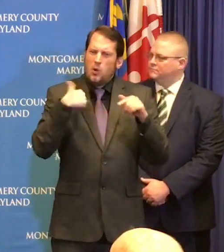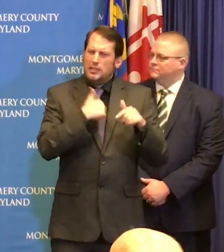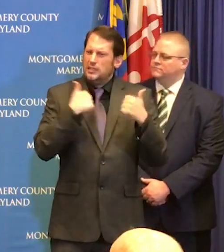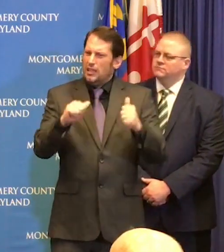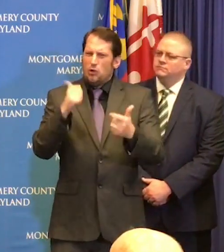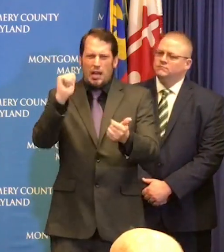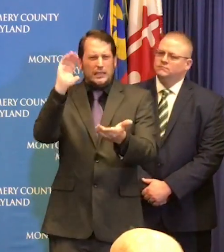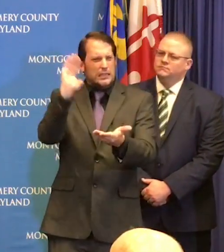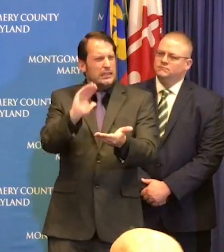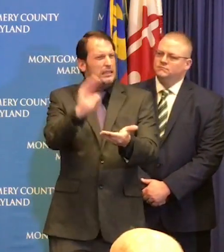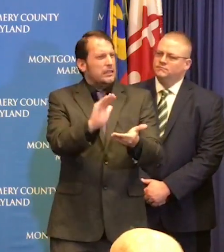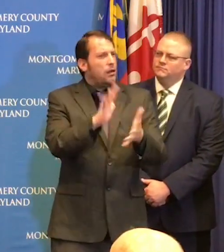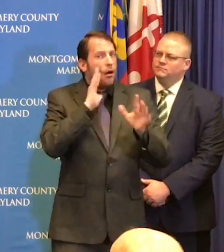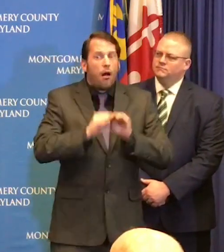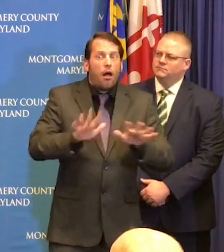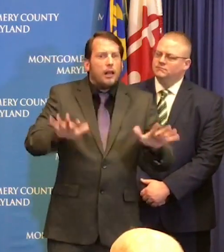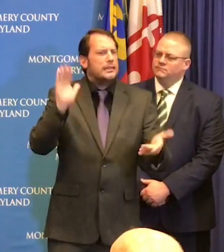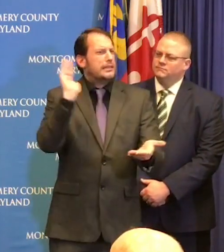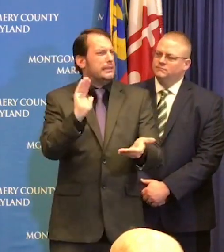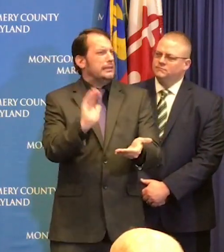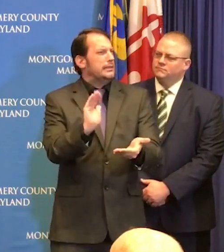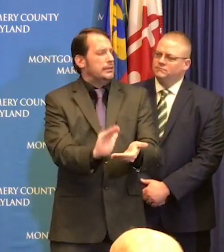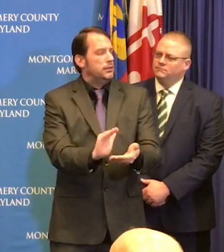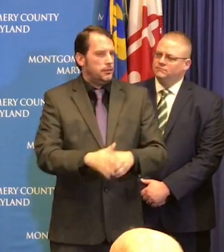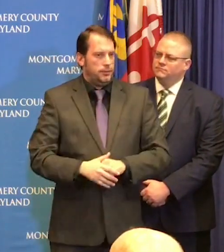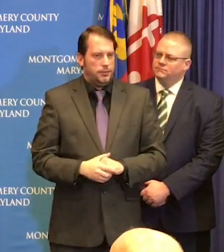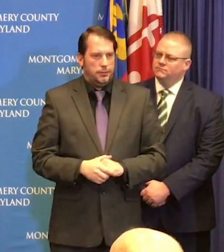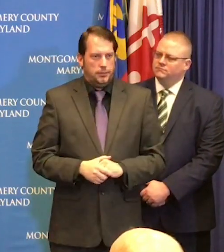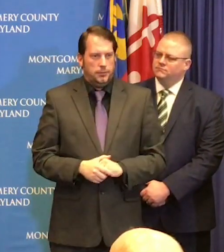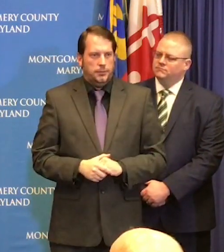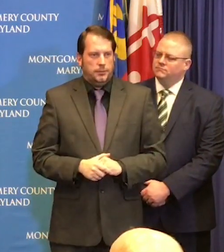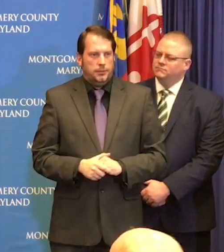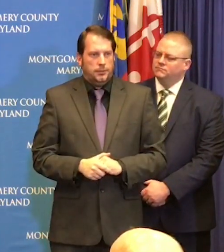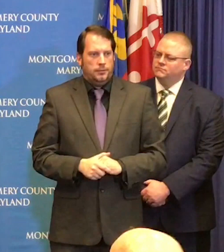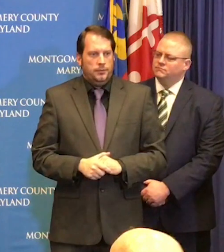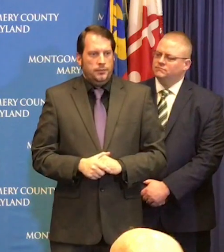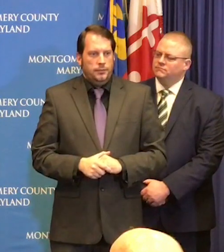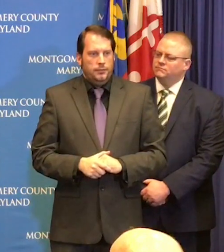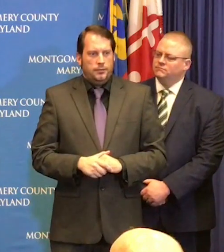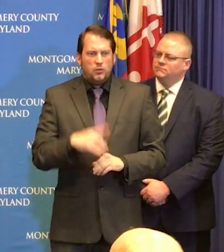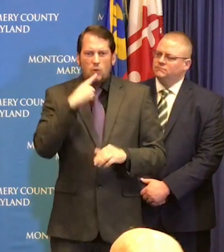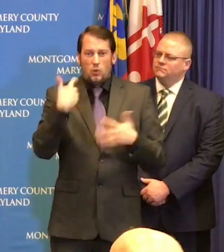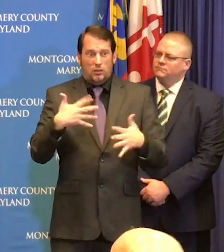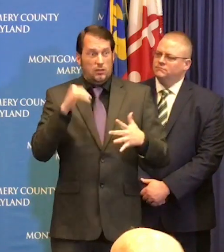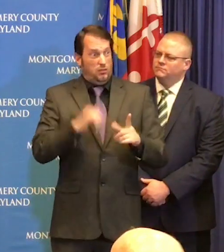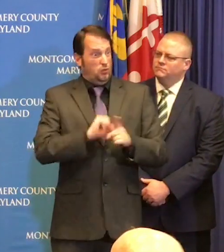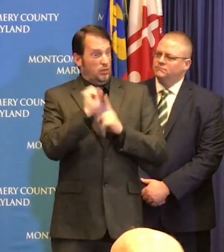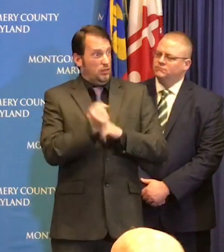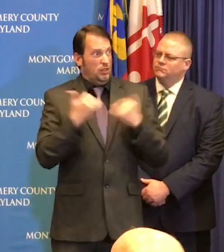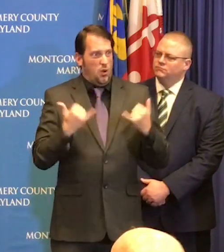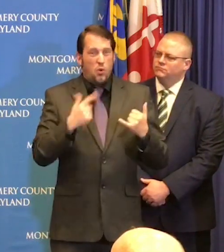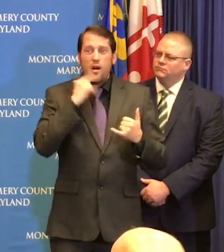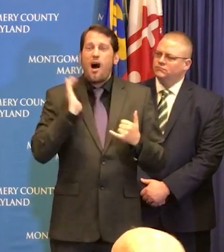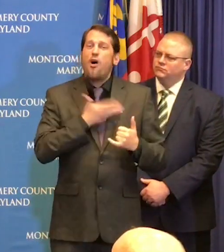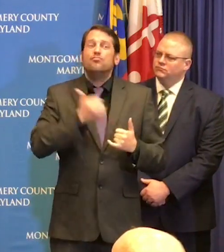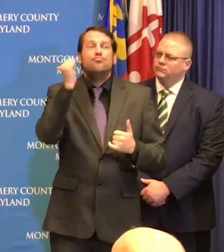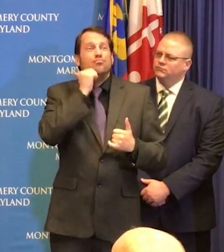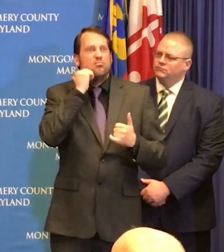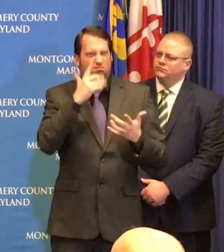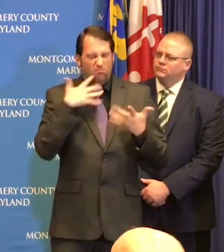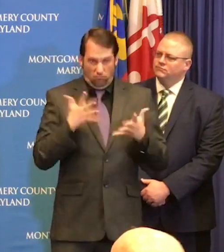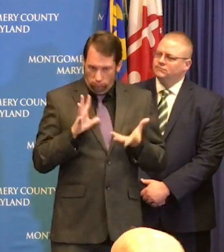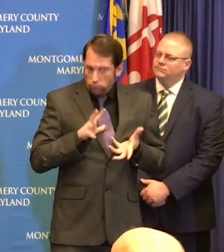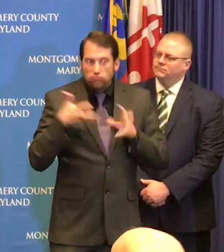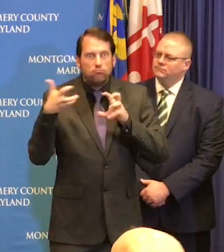this situation is no doubt altering our normal way of life and the challenge is that we don't know how our